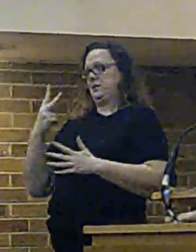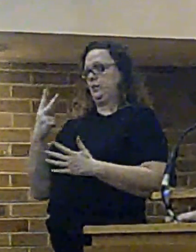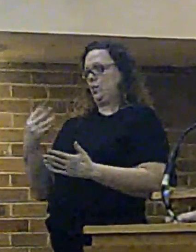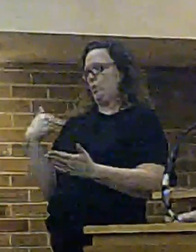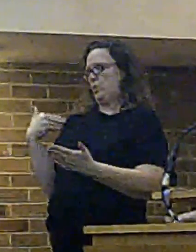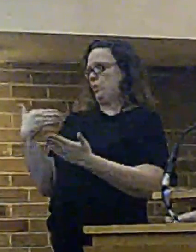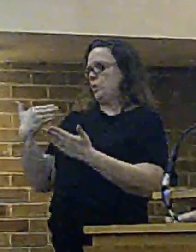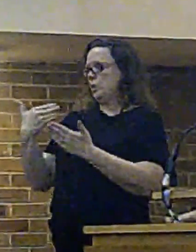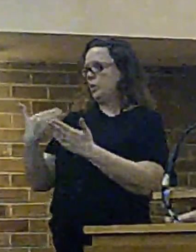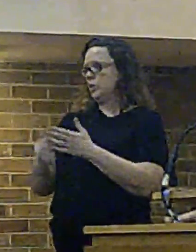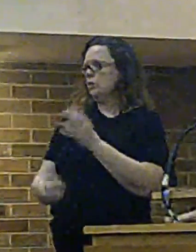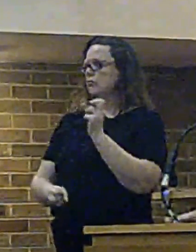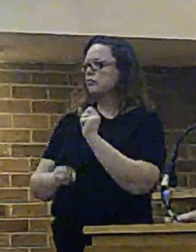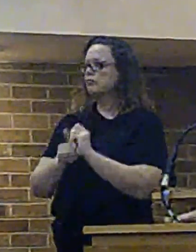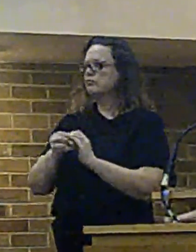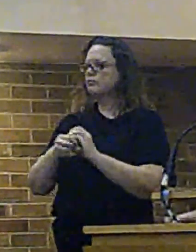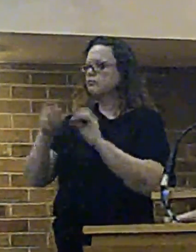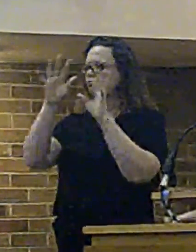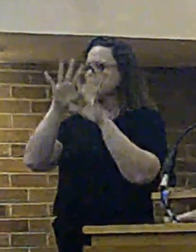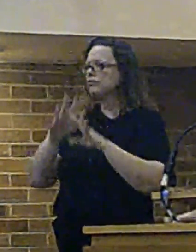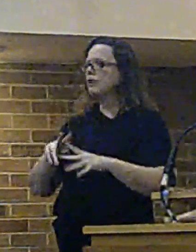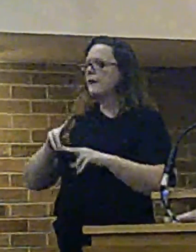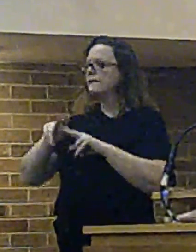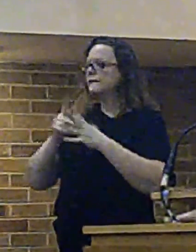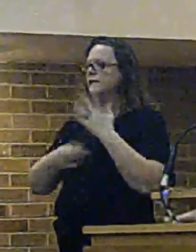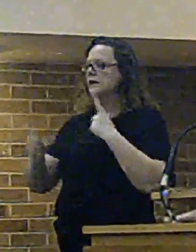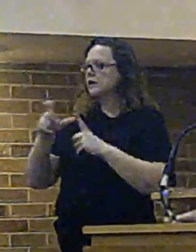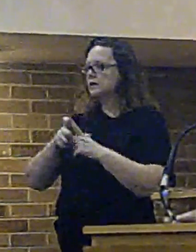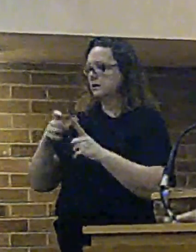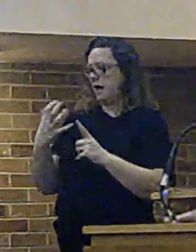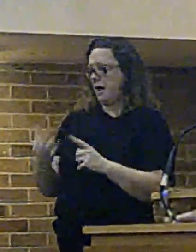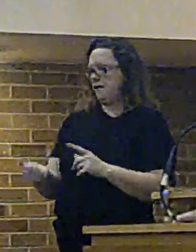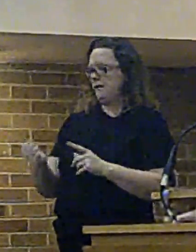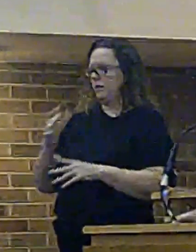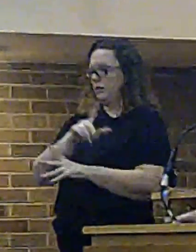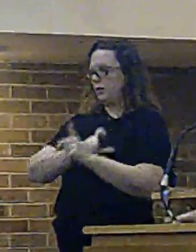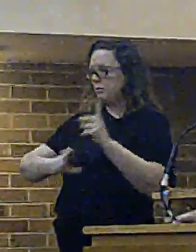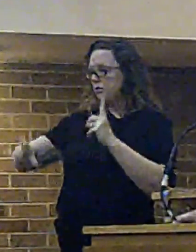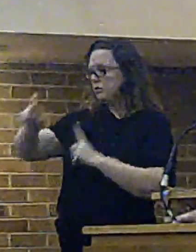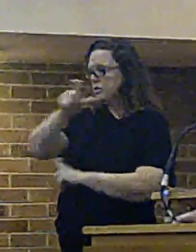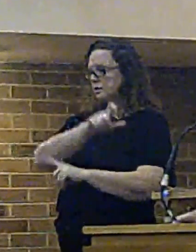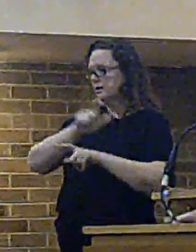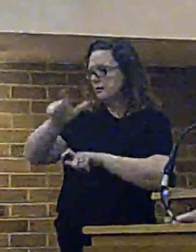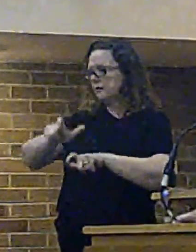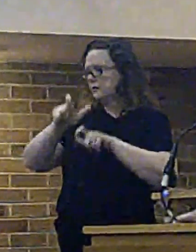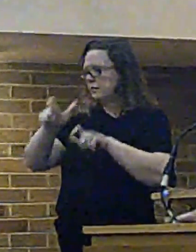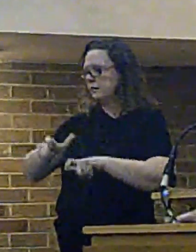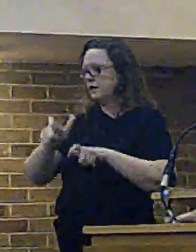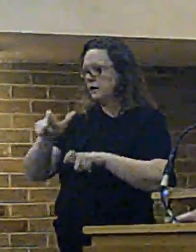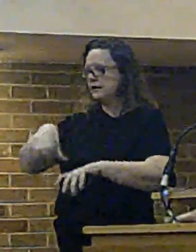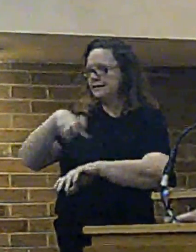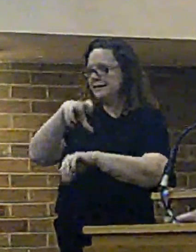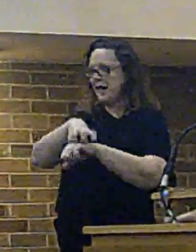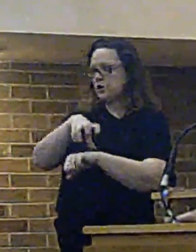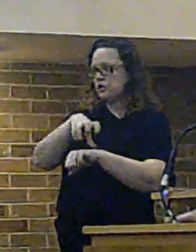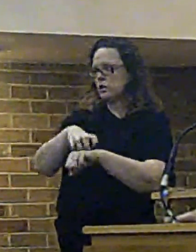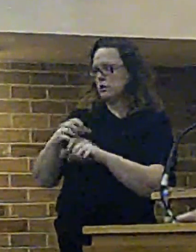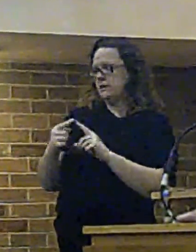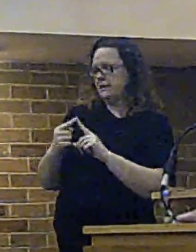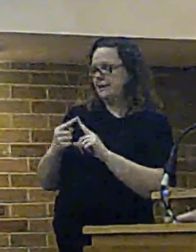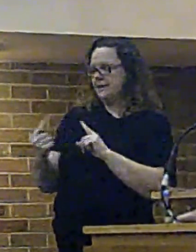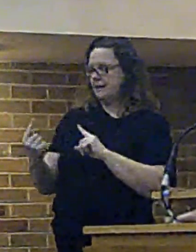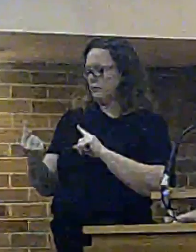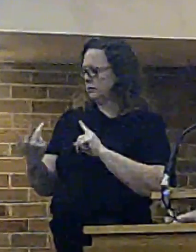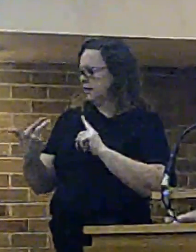in St Helens had a community retained station the nearest community retained station